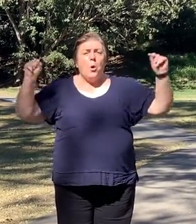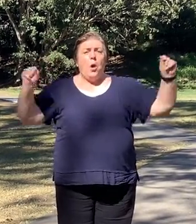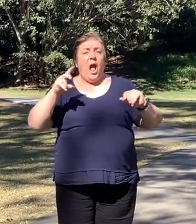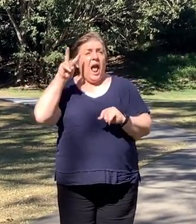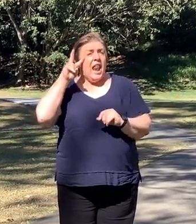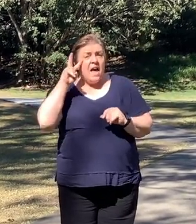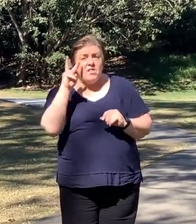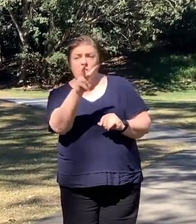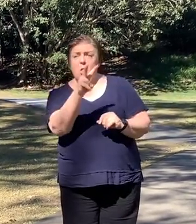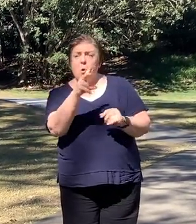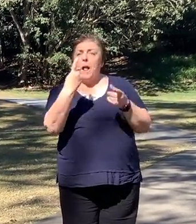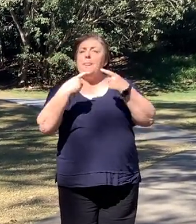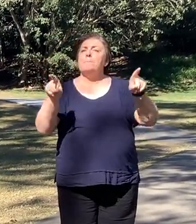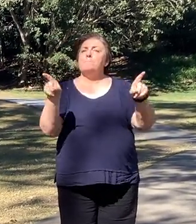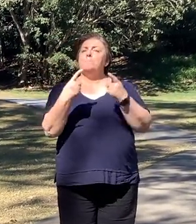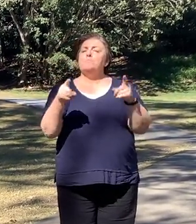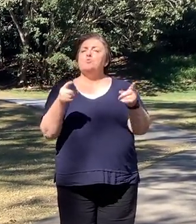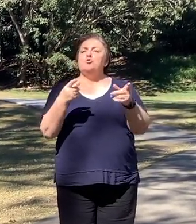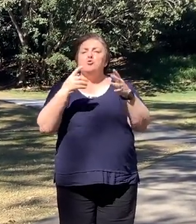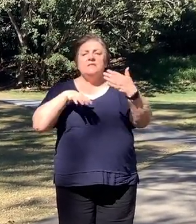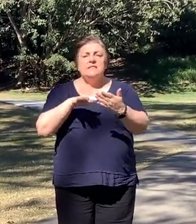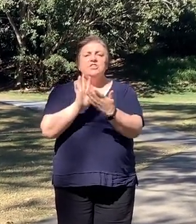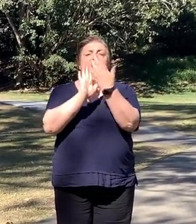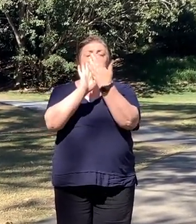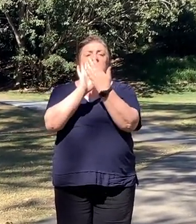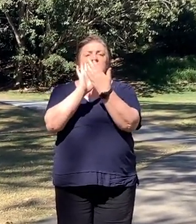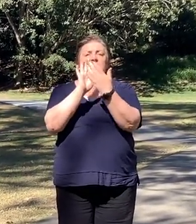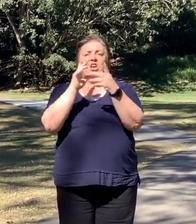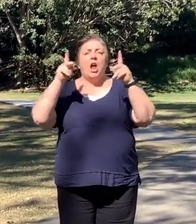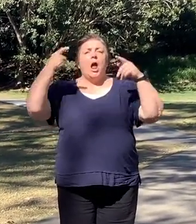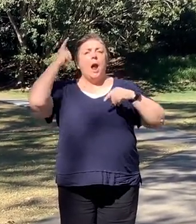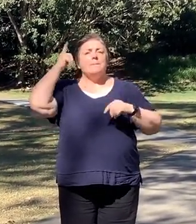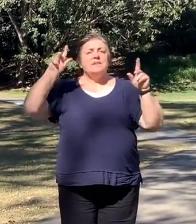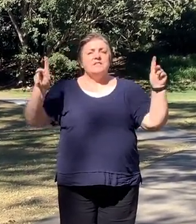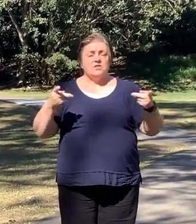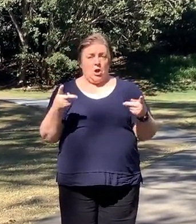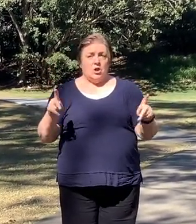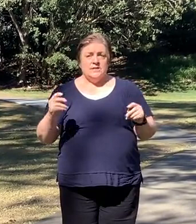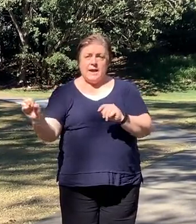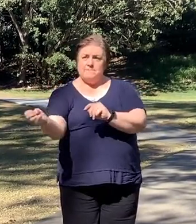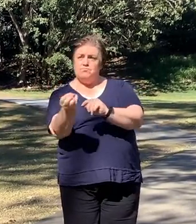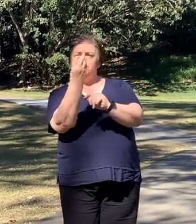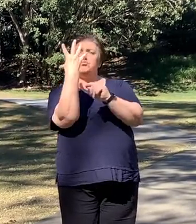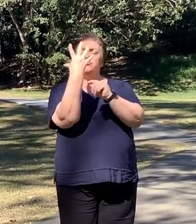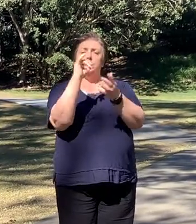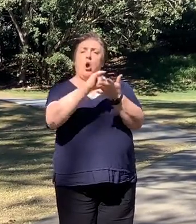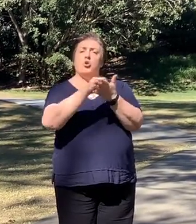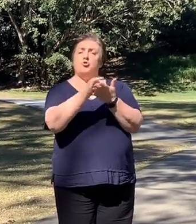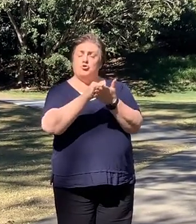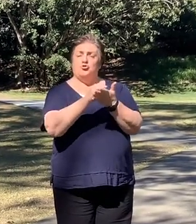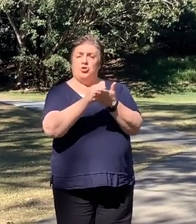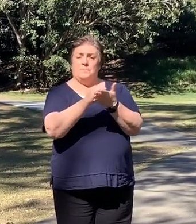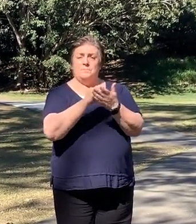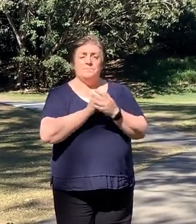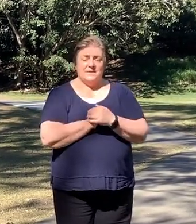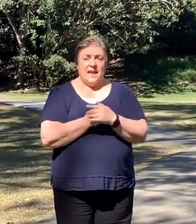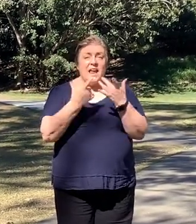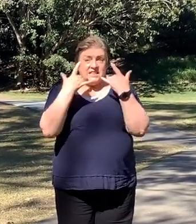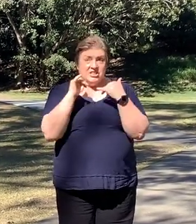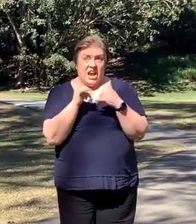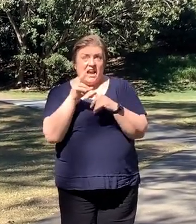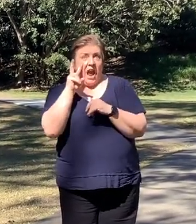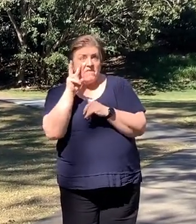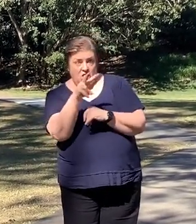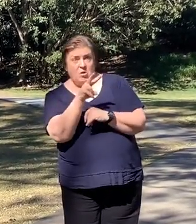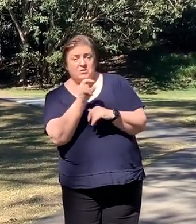Kote has put up on the YouTube channel earlier today or last night. You can check that out